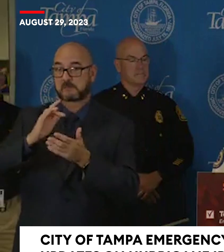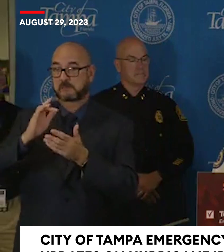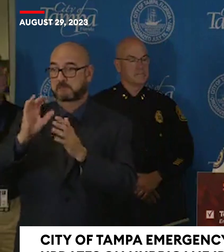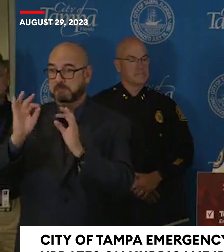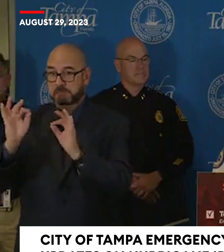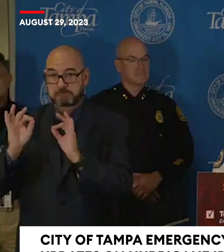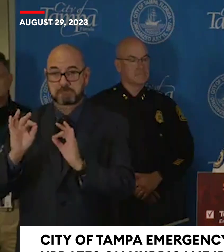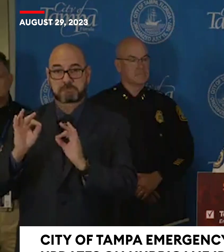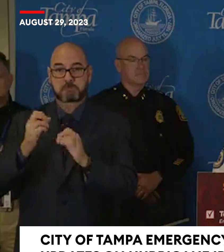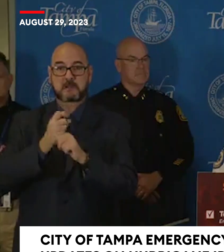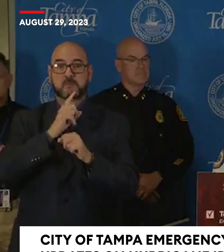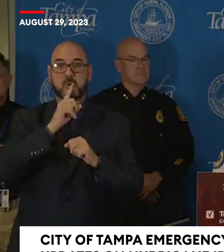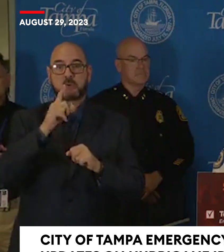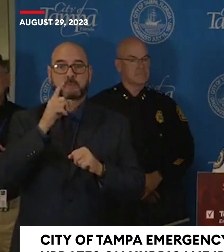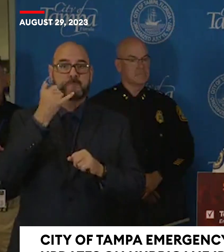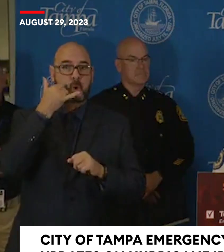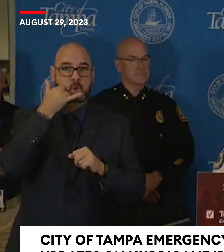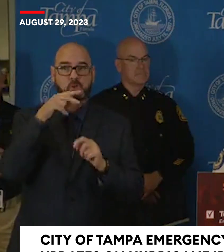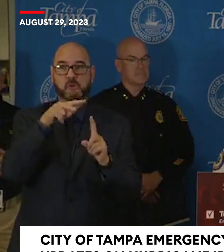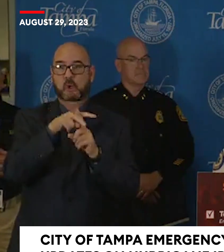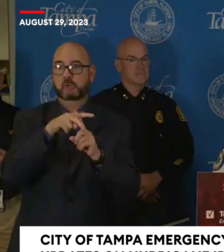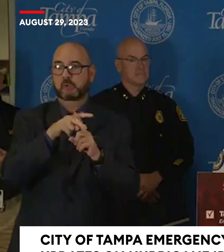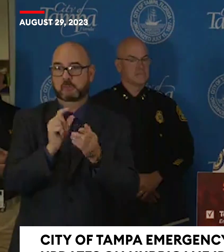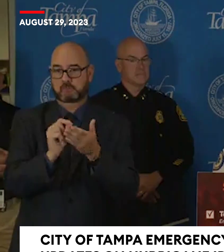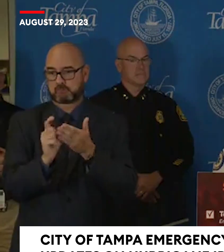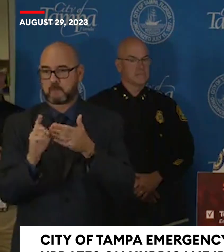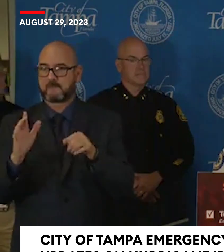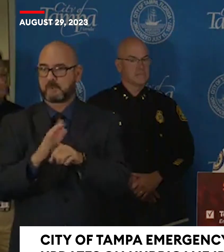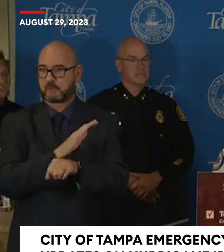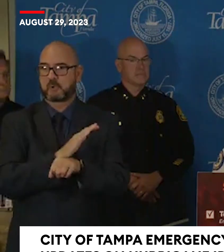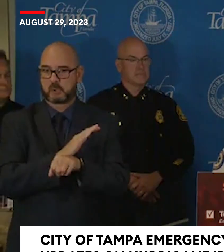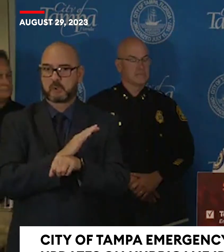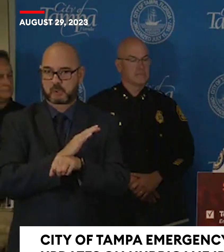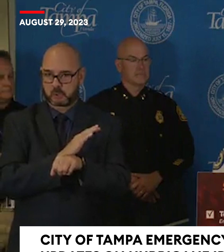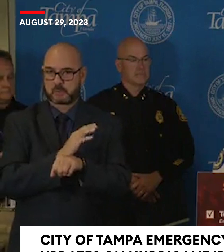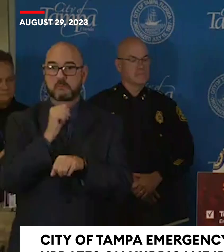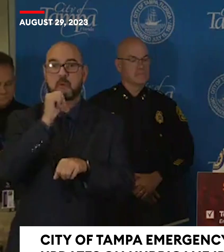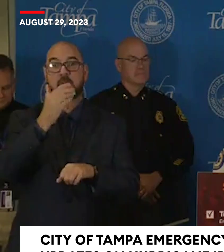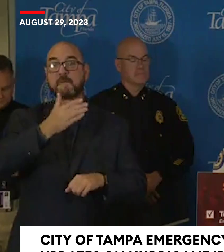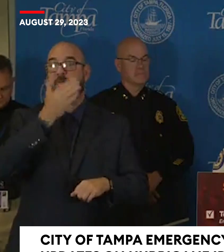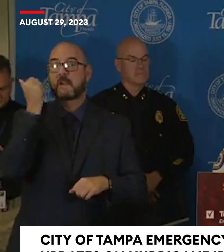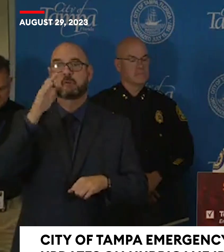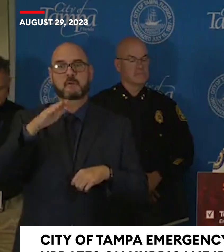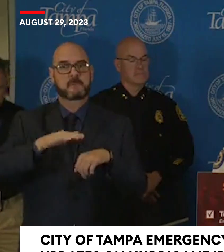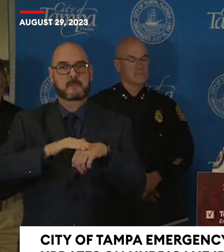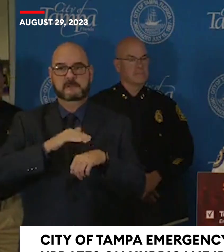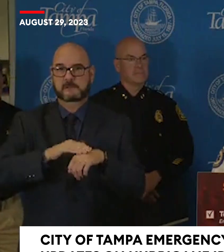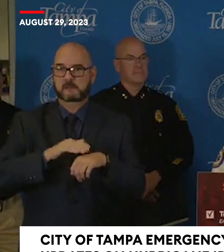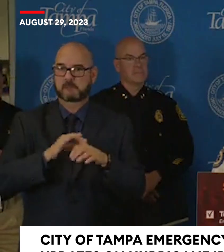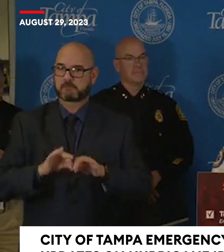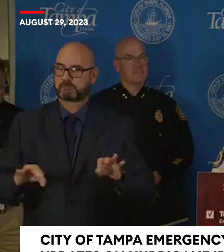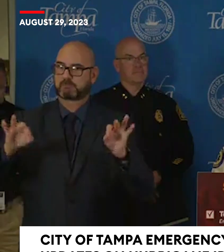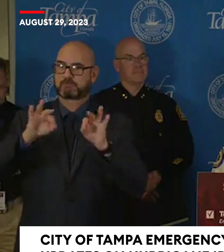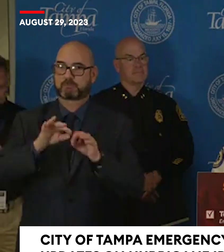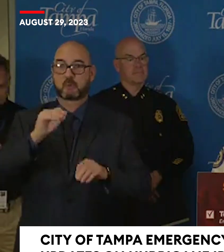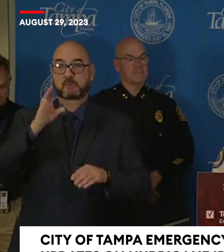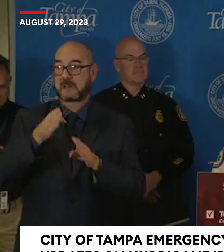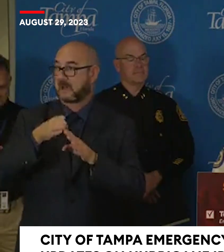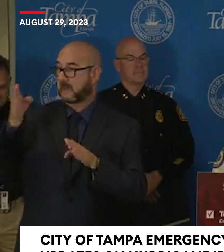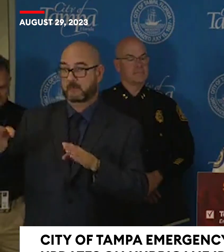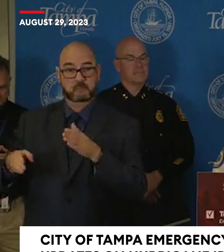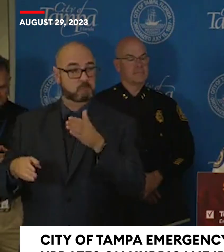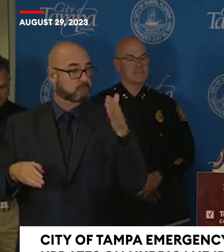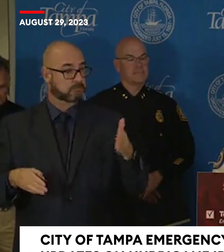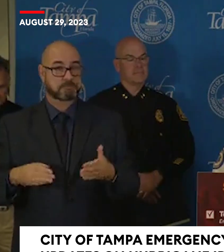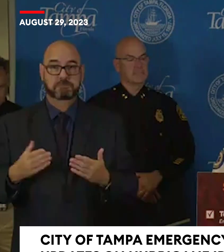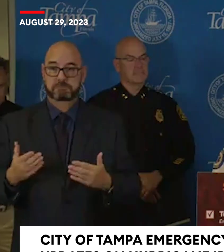neighbors as well as your pet. But once again, if you've been ordered to evacuate, please follow the instructions. The fire department will continue to